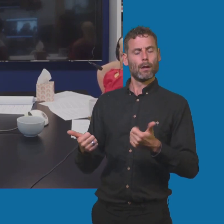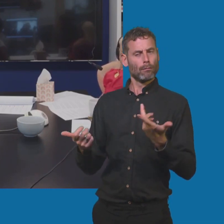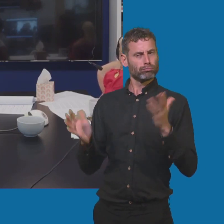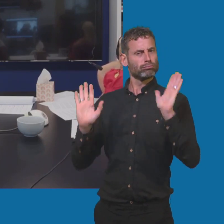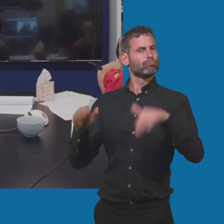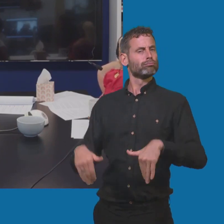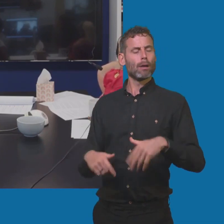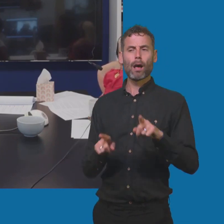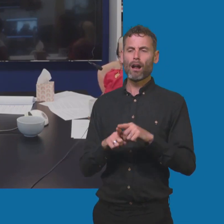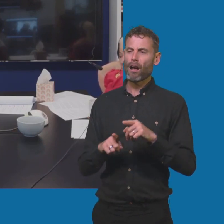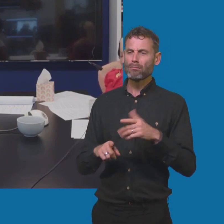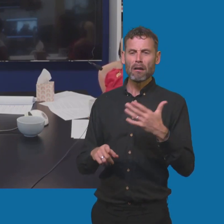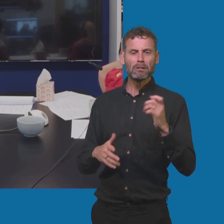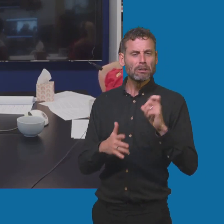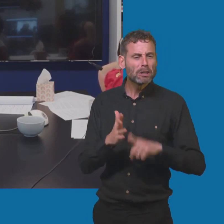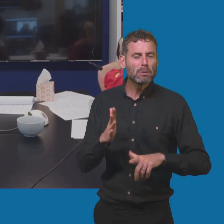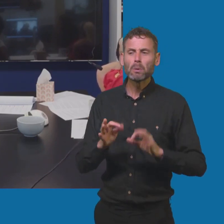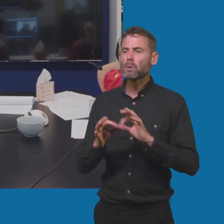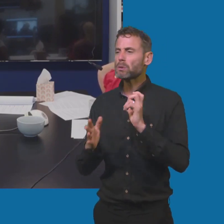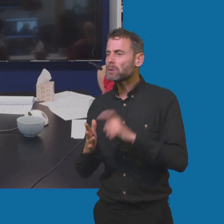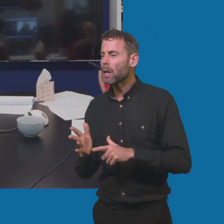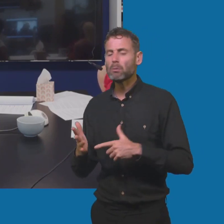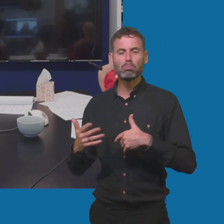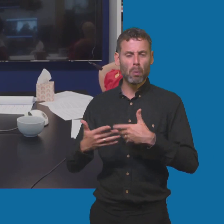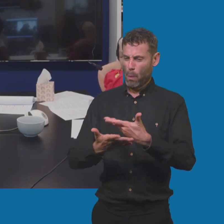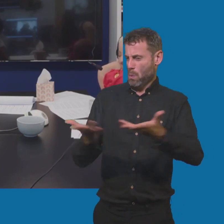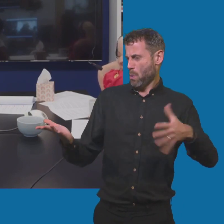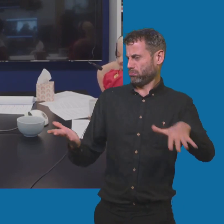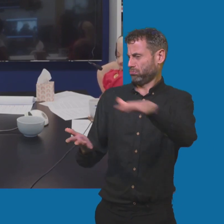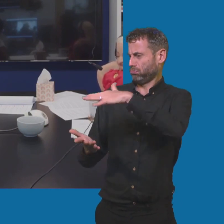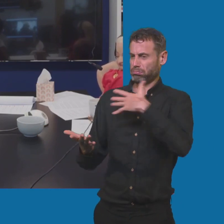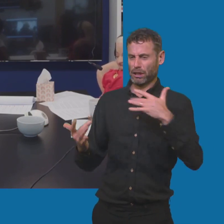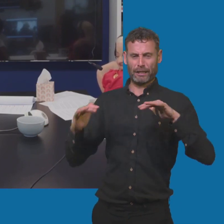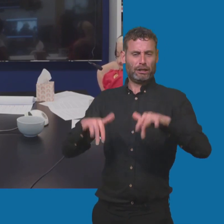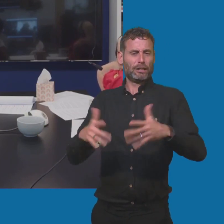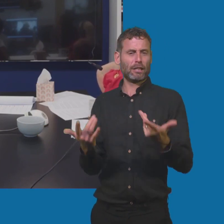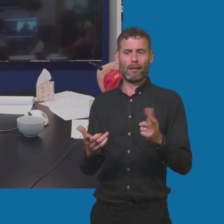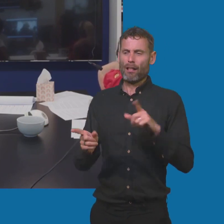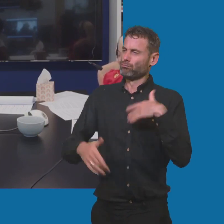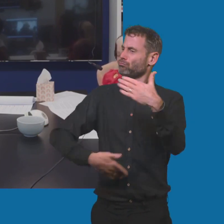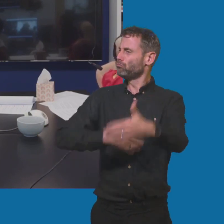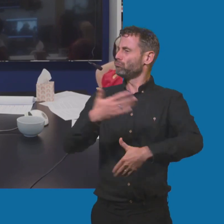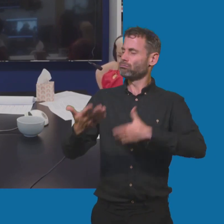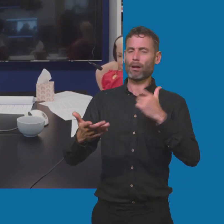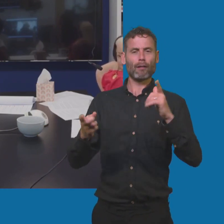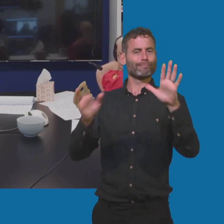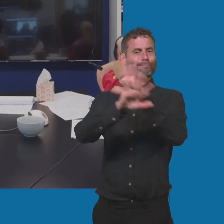That's all I want in life. Normalising disabilities. That's it. And that's what Vogue helped me do and